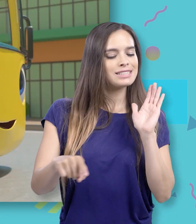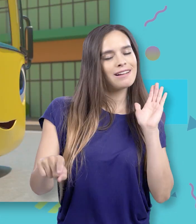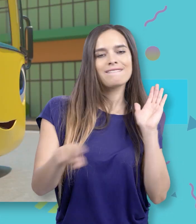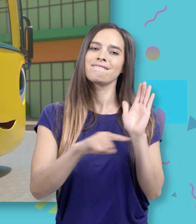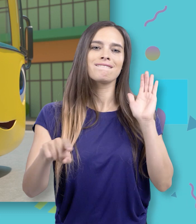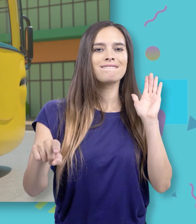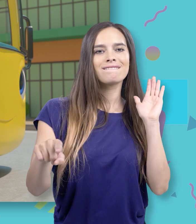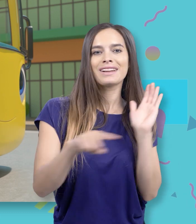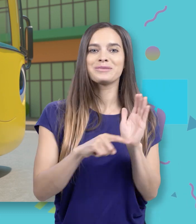ding